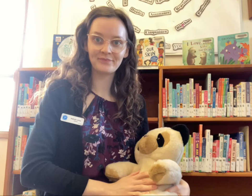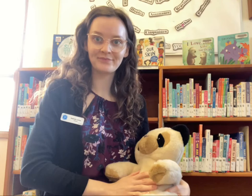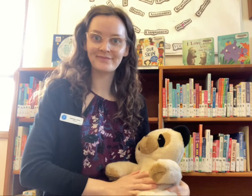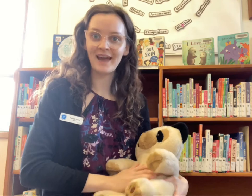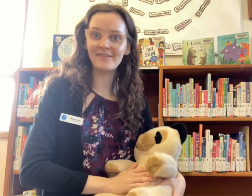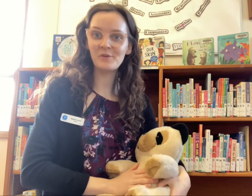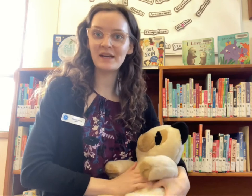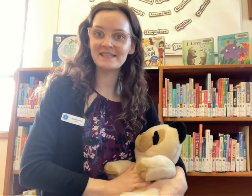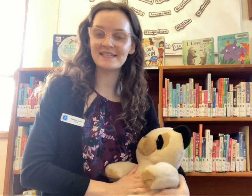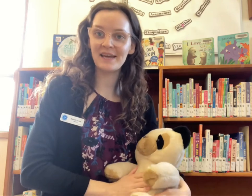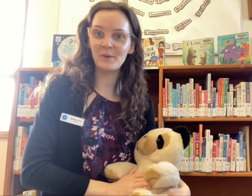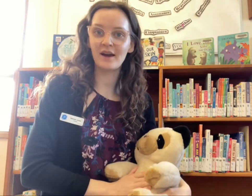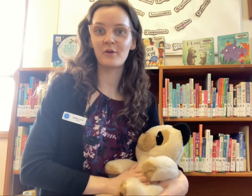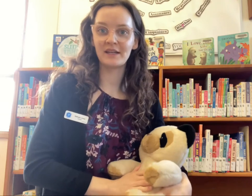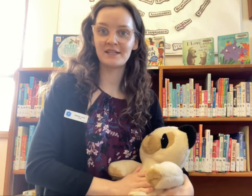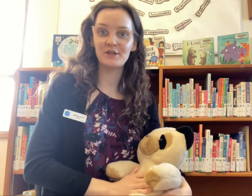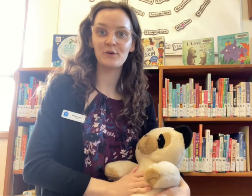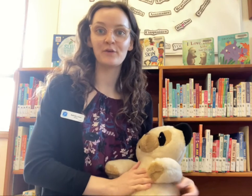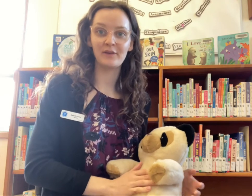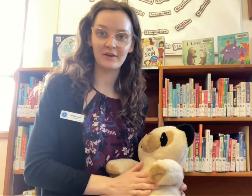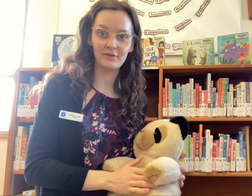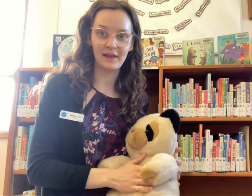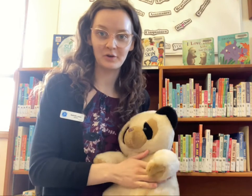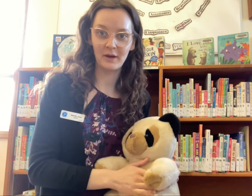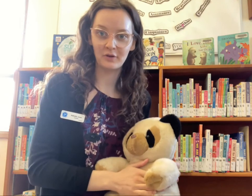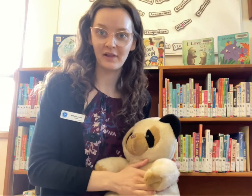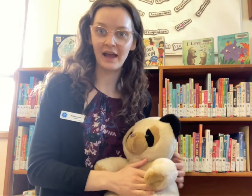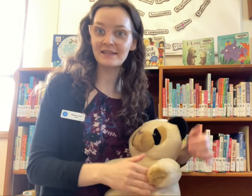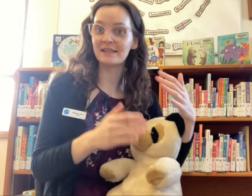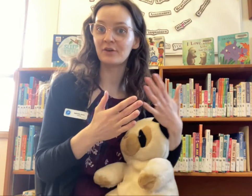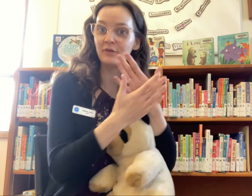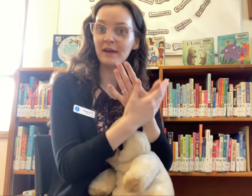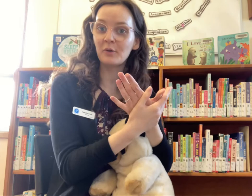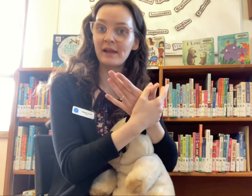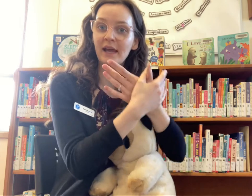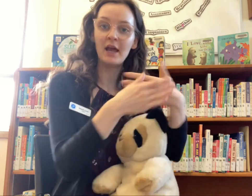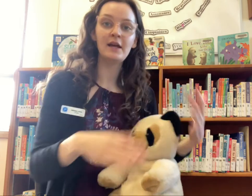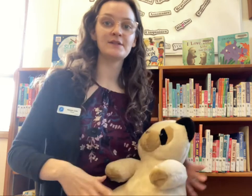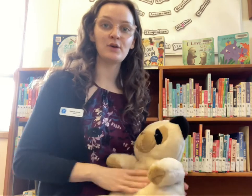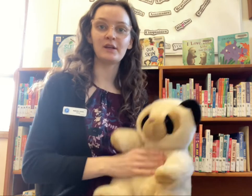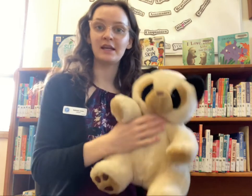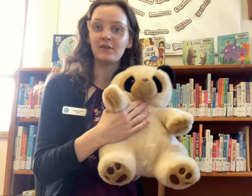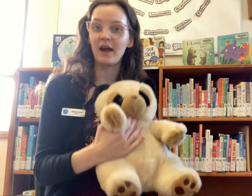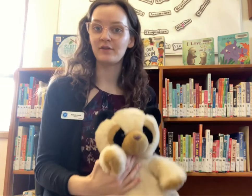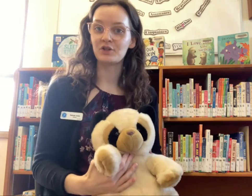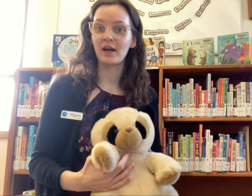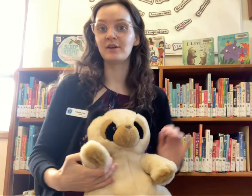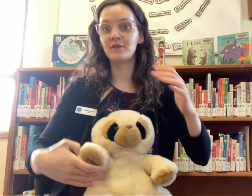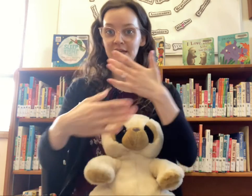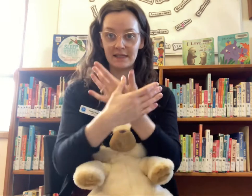Hi everyone! Today we are going to do Flutter Flutter Butterfly. It's a little finger play so you can either have your child facing